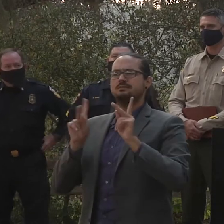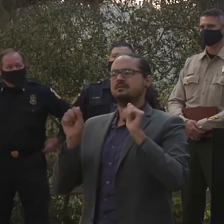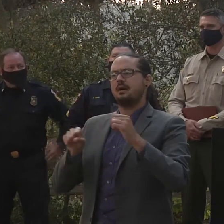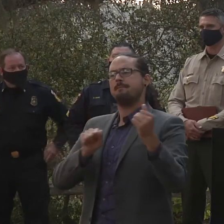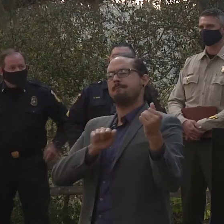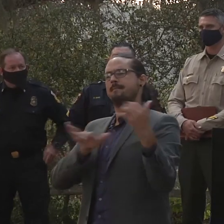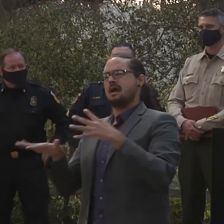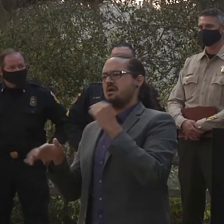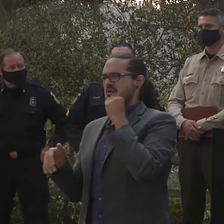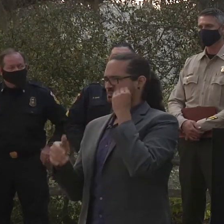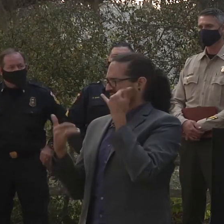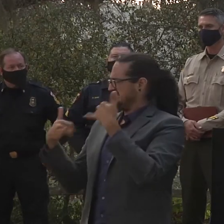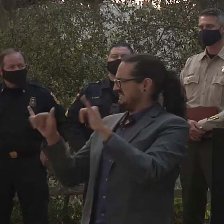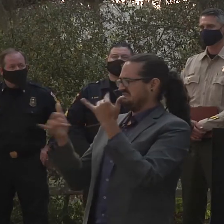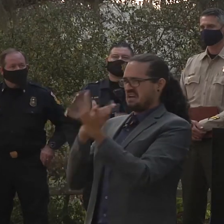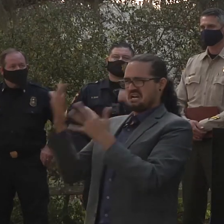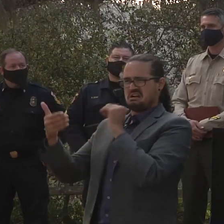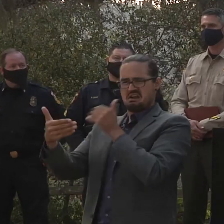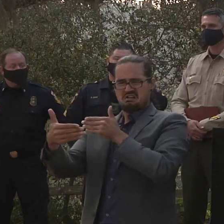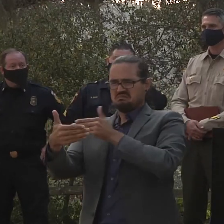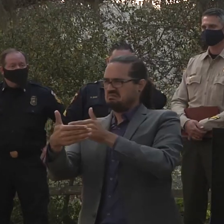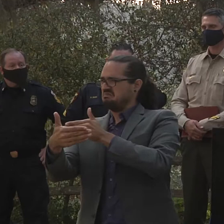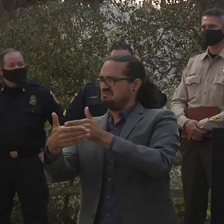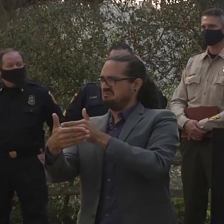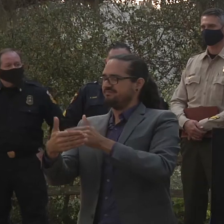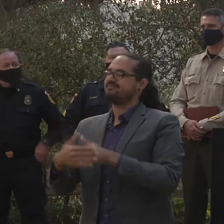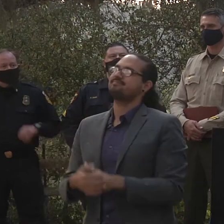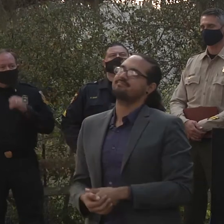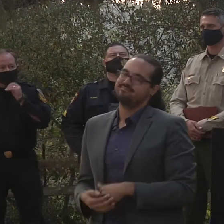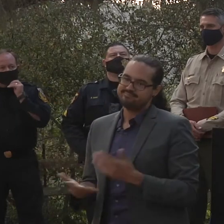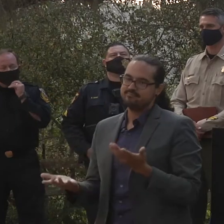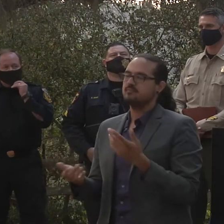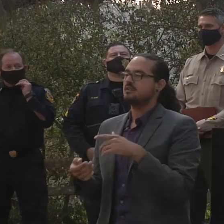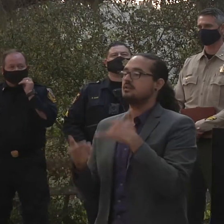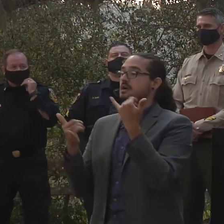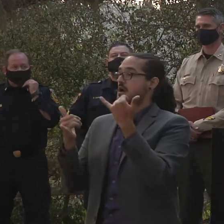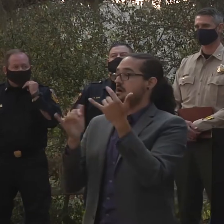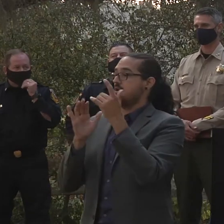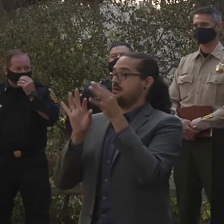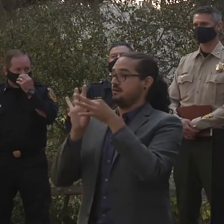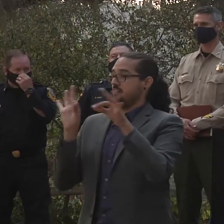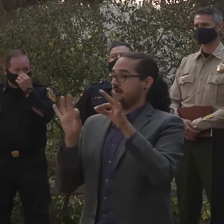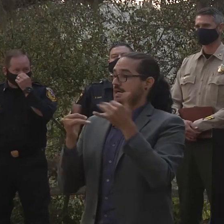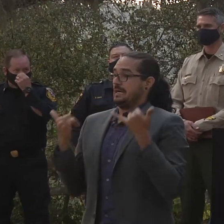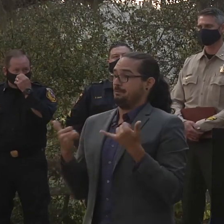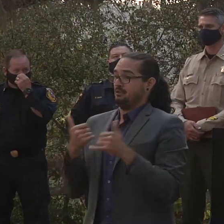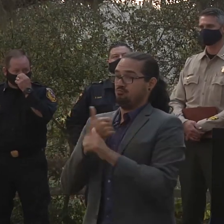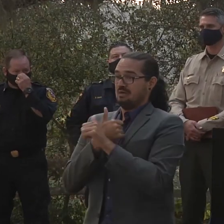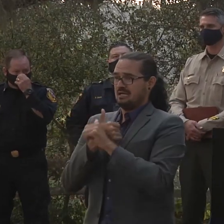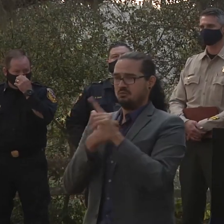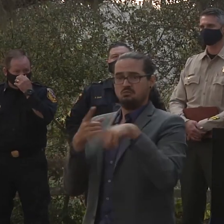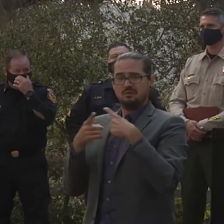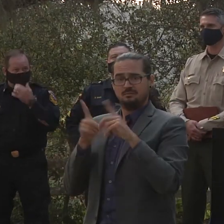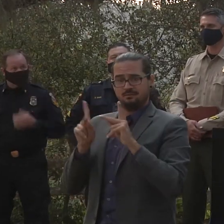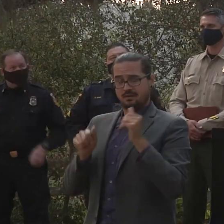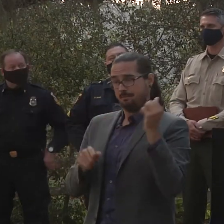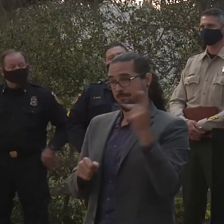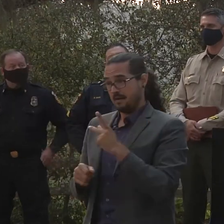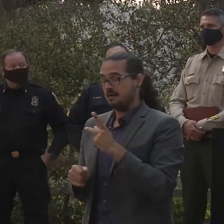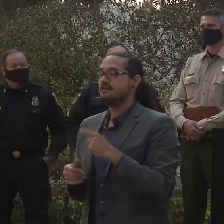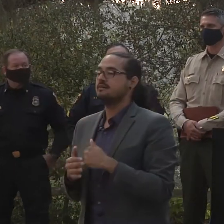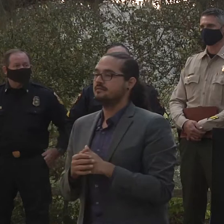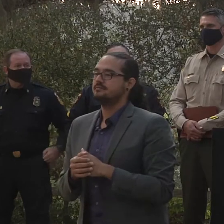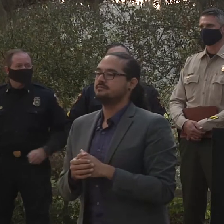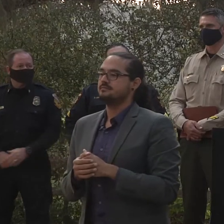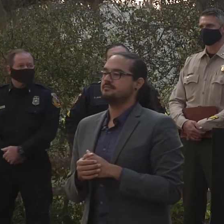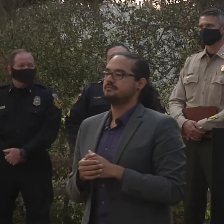Yeah so the question is related to imminent threat for evacuation areas and when can people expect to return so for firefighting as we've seen on this fire